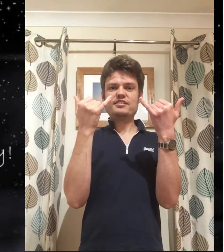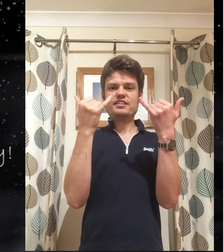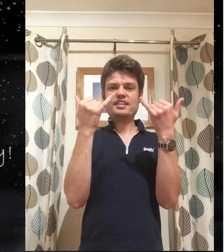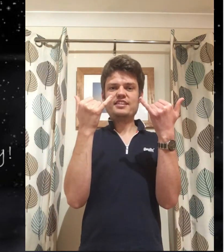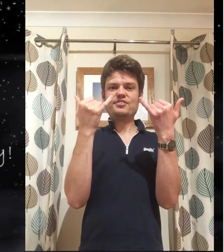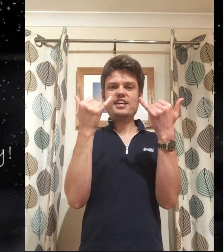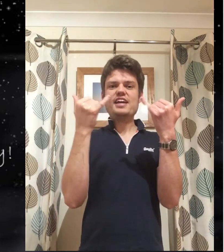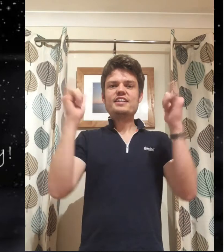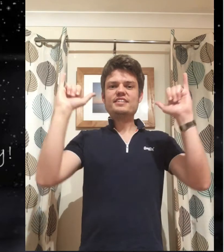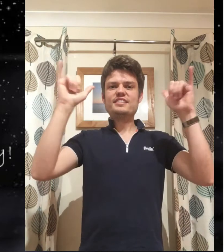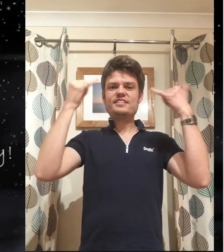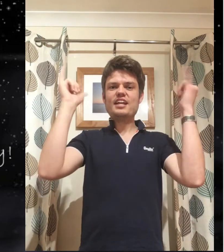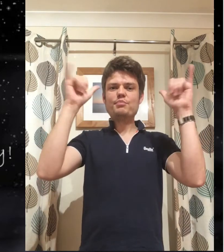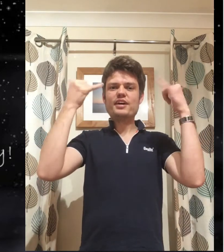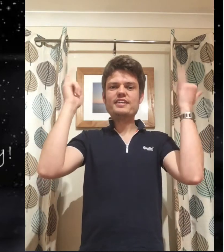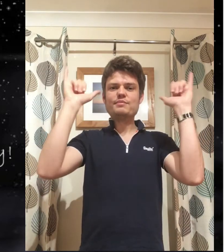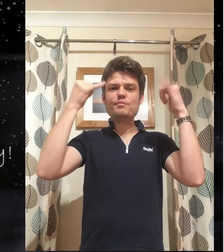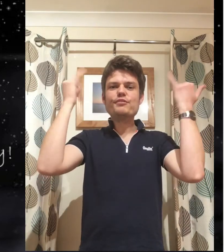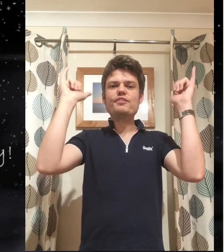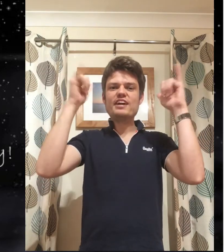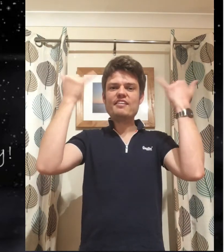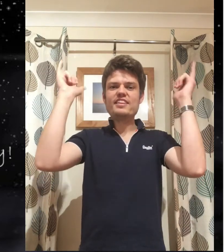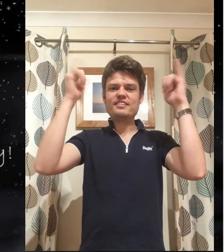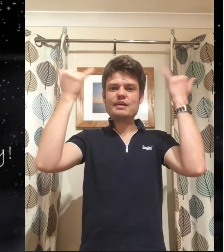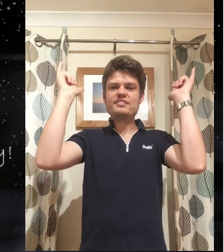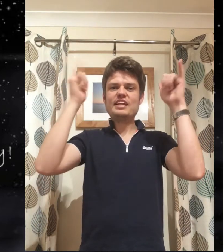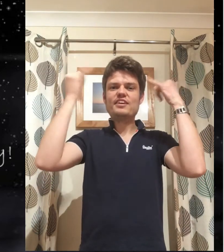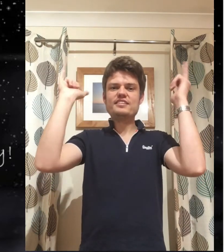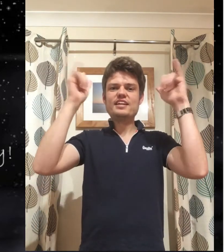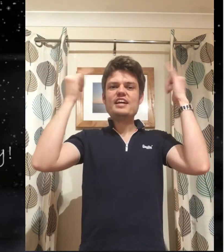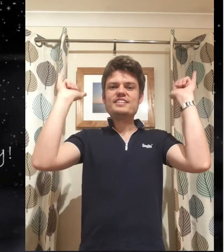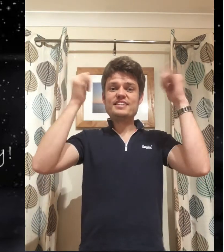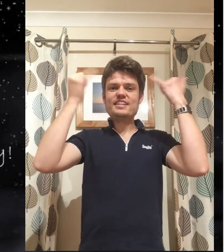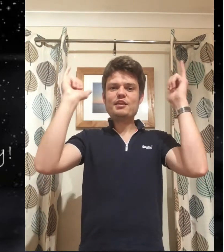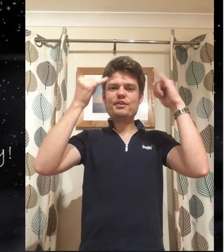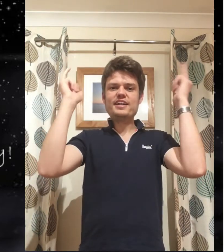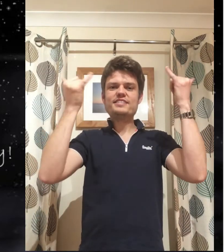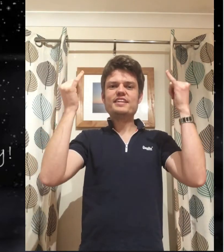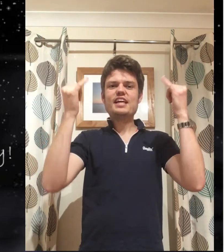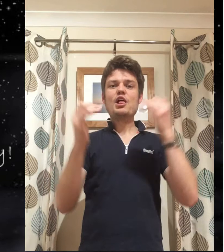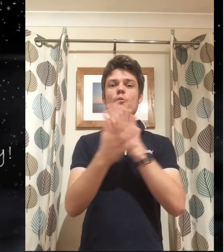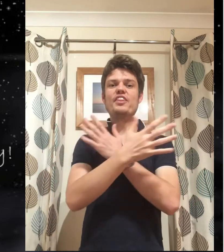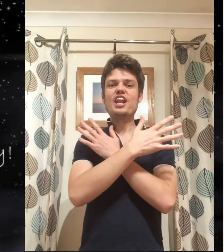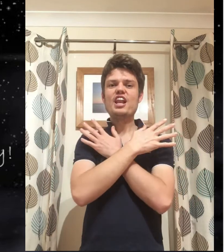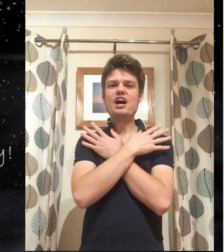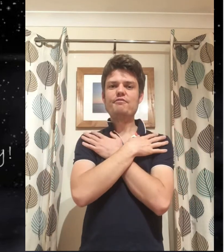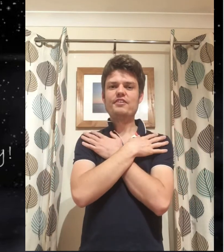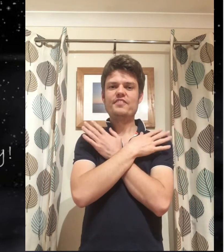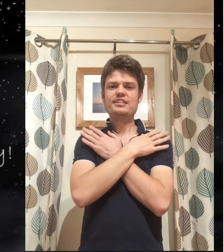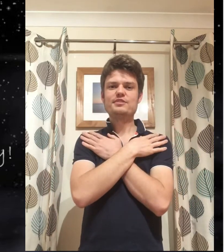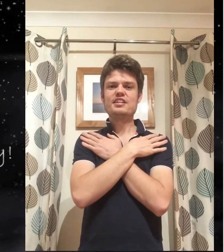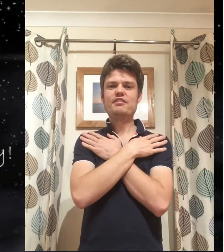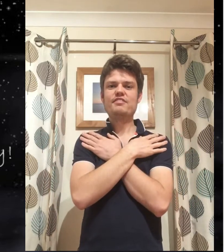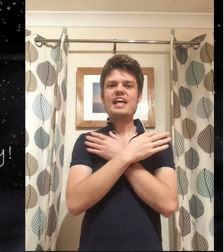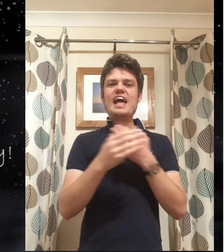fingers that's right to celebrate and we move them around like this like we're celebrating to celebrate with love